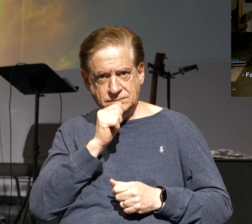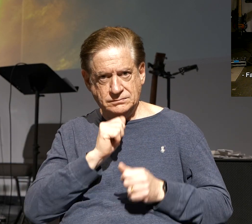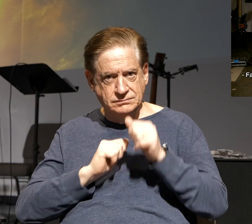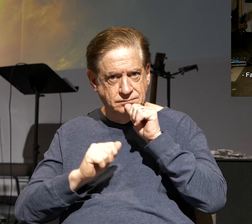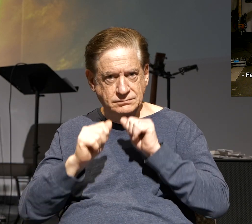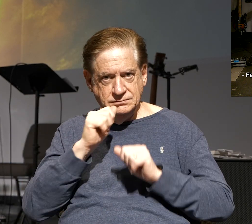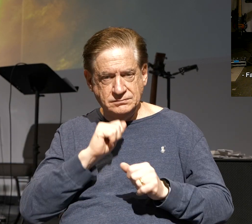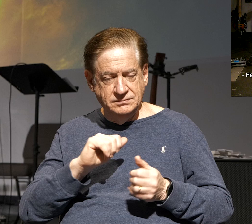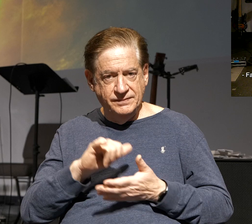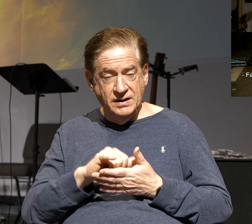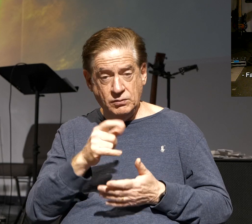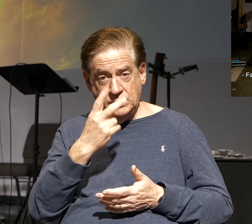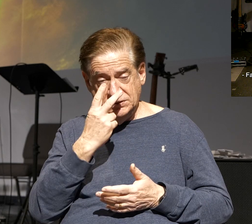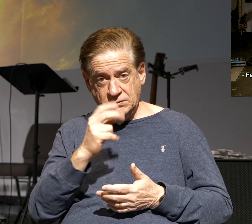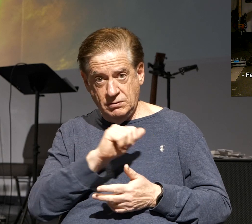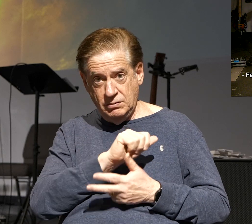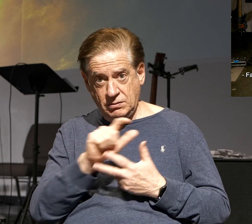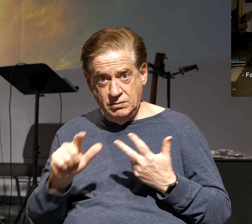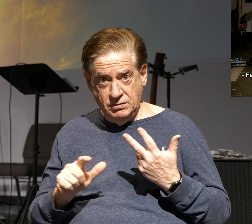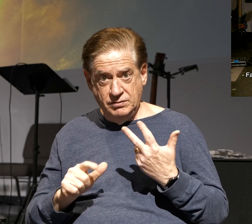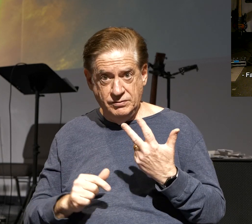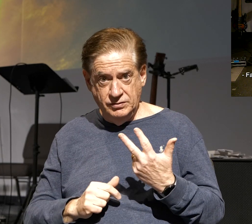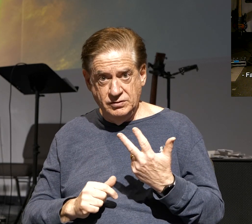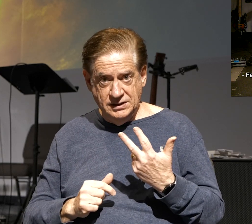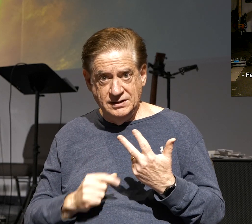If you want to see all three of these